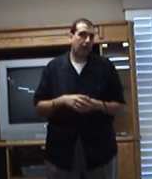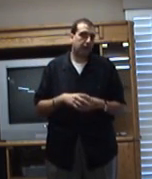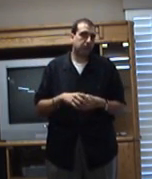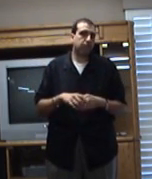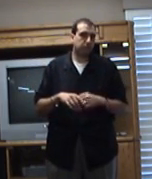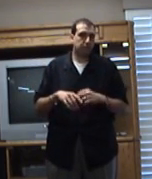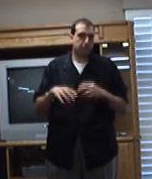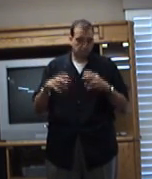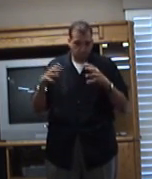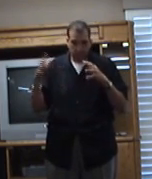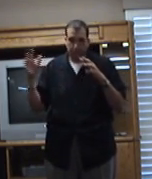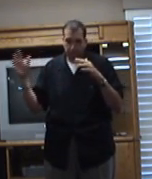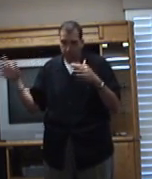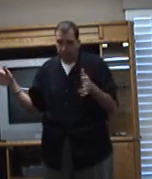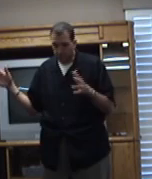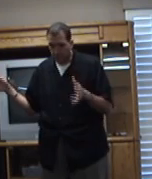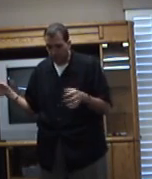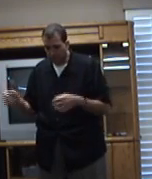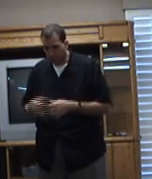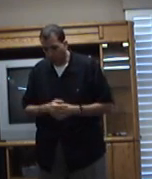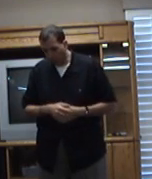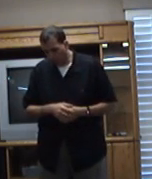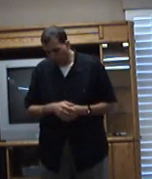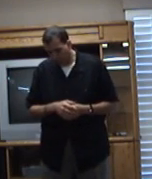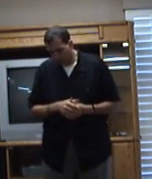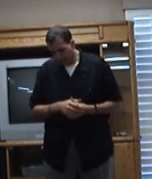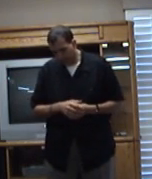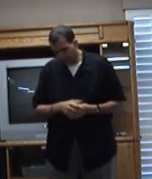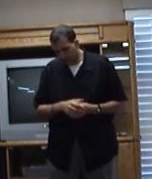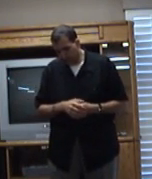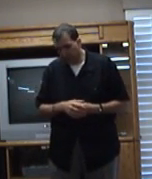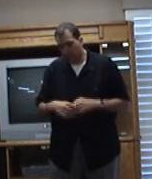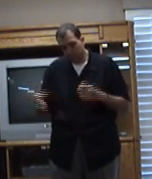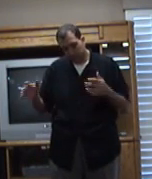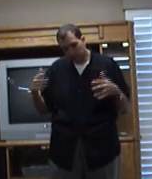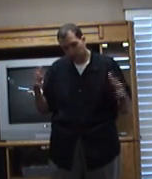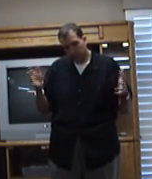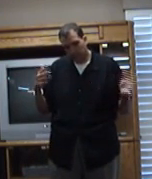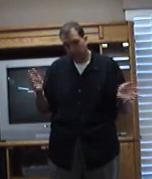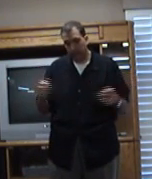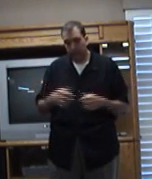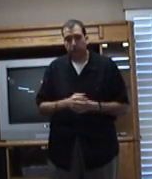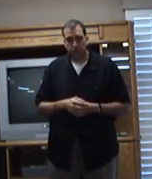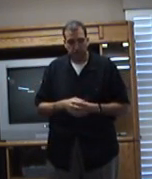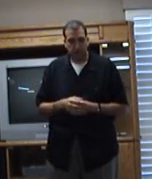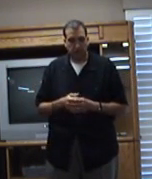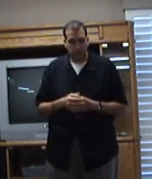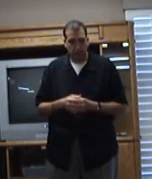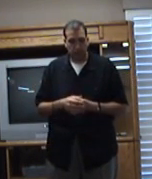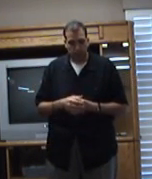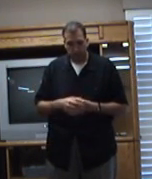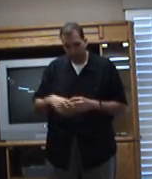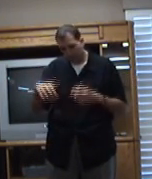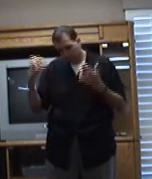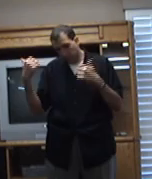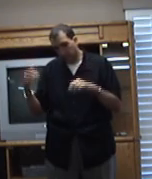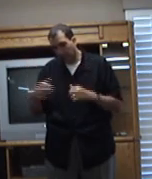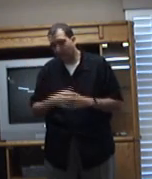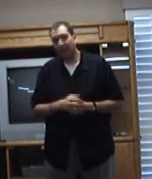had some really horrible sleep issues with the lap